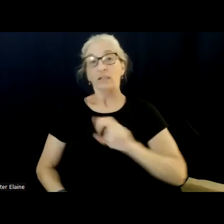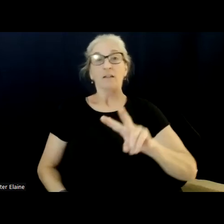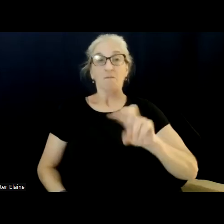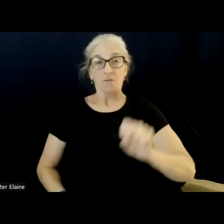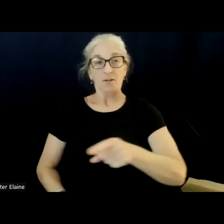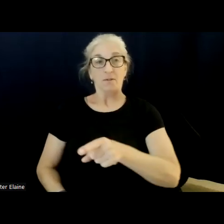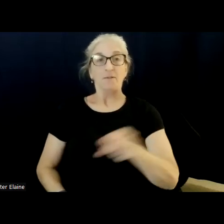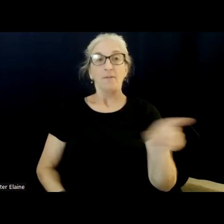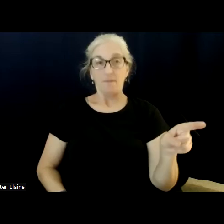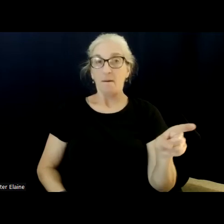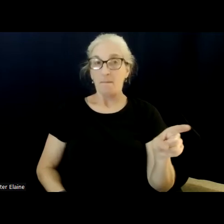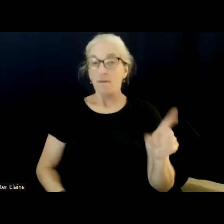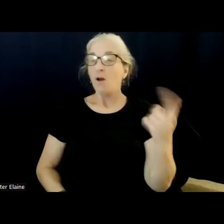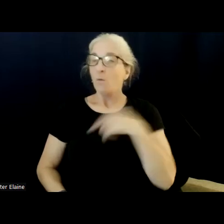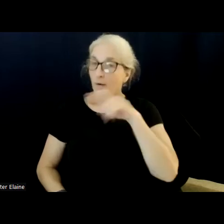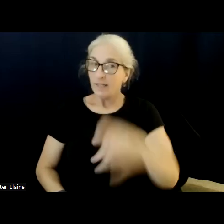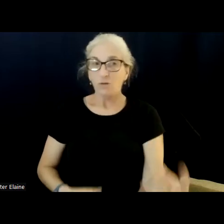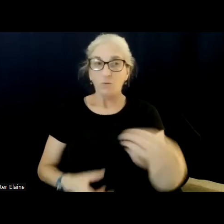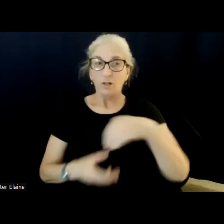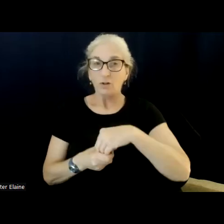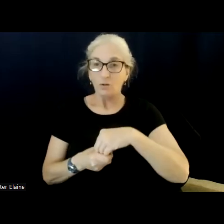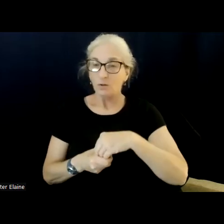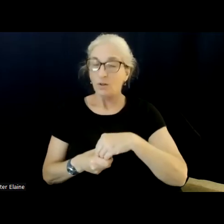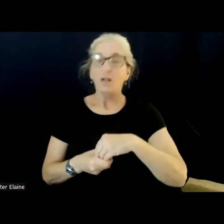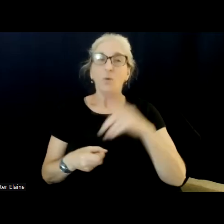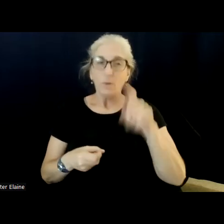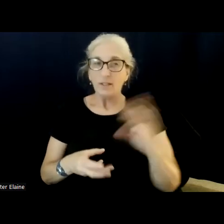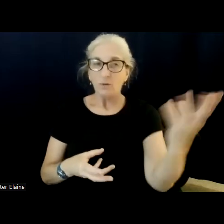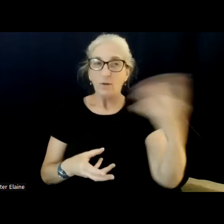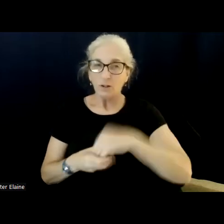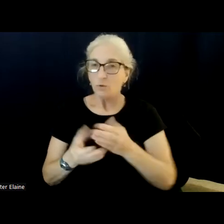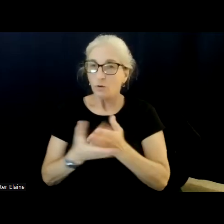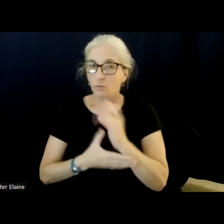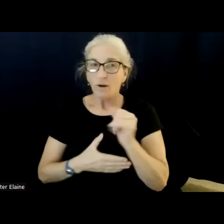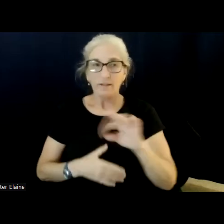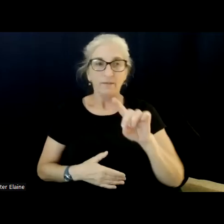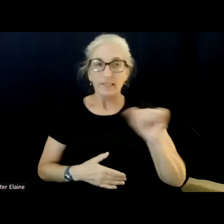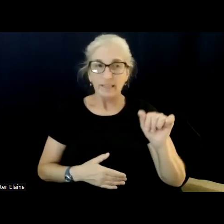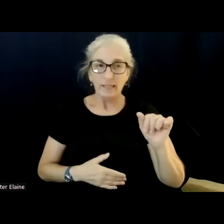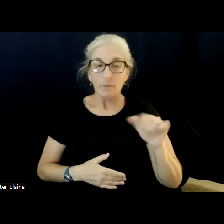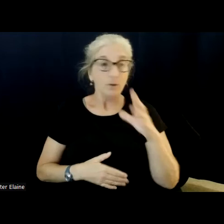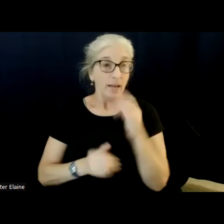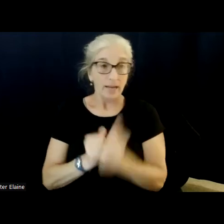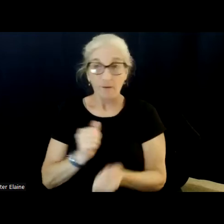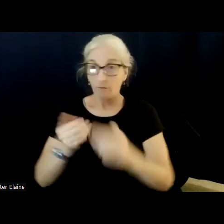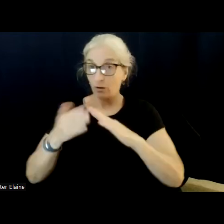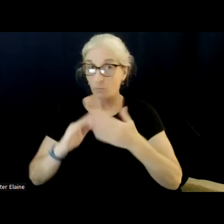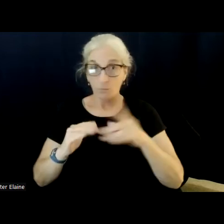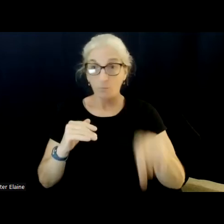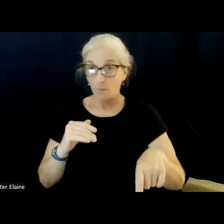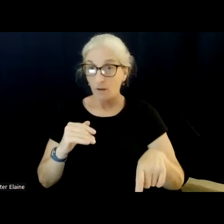that includes the rights of the disabled in every community across the board. We cannot look at society